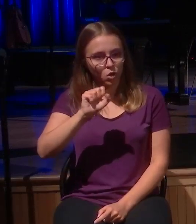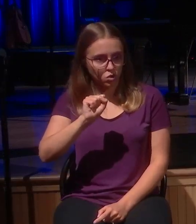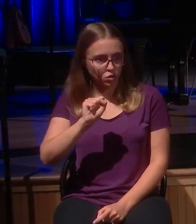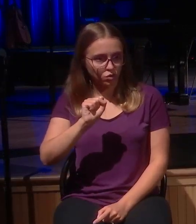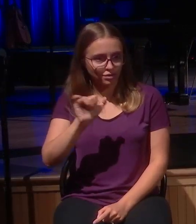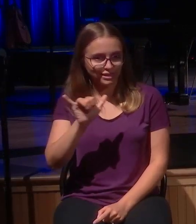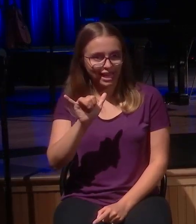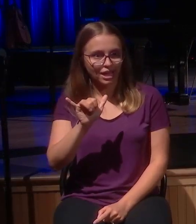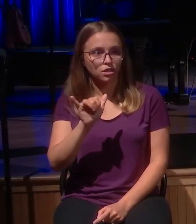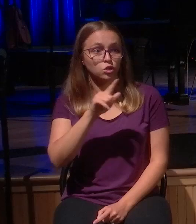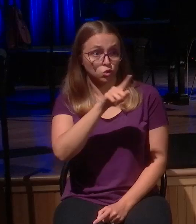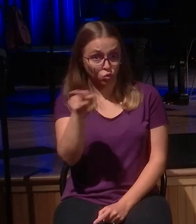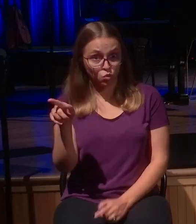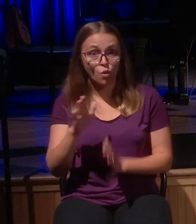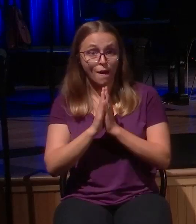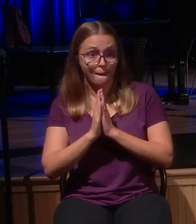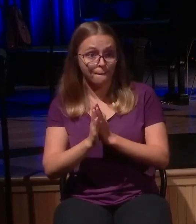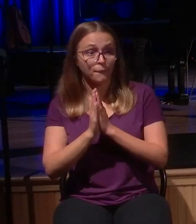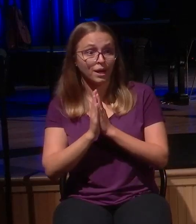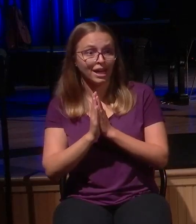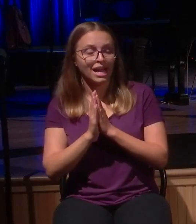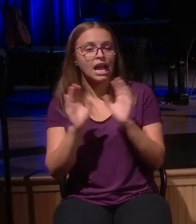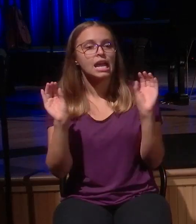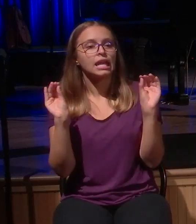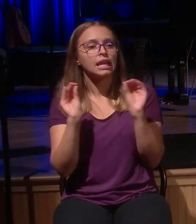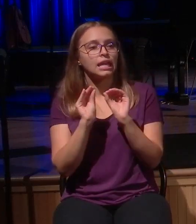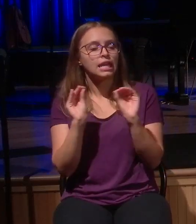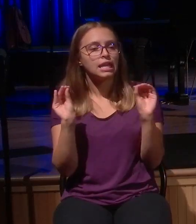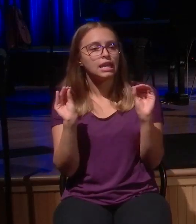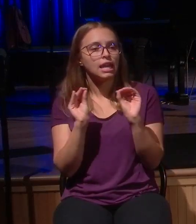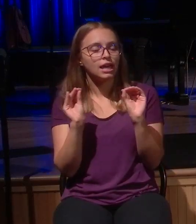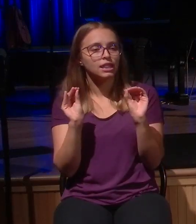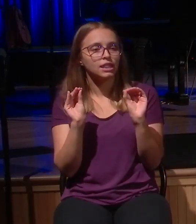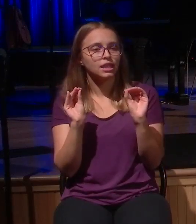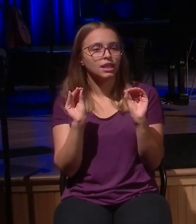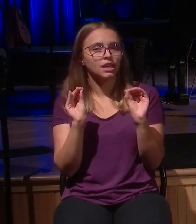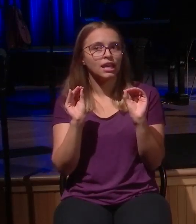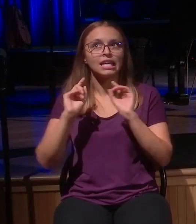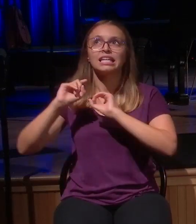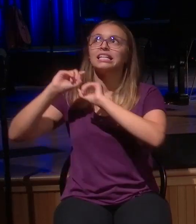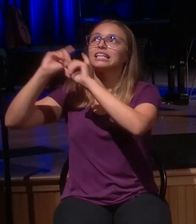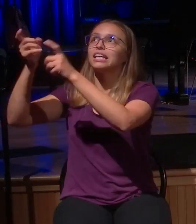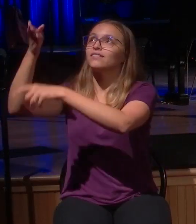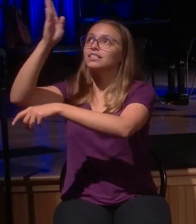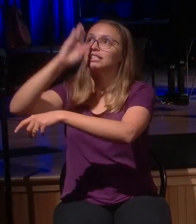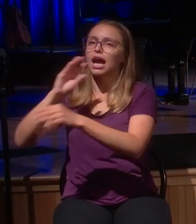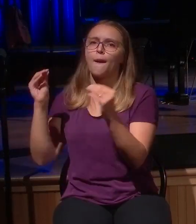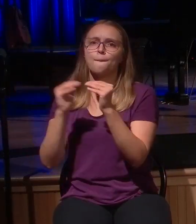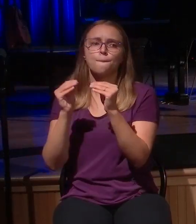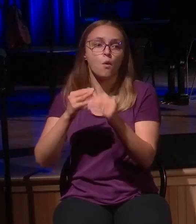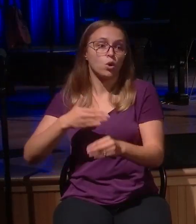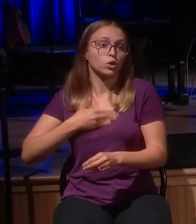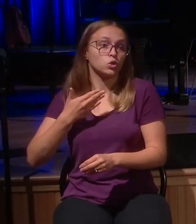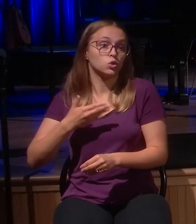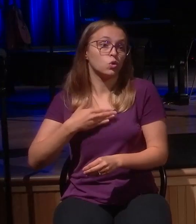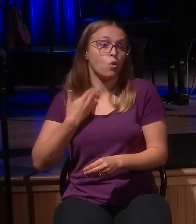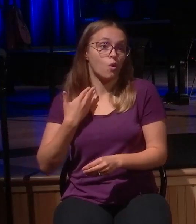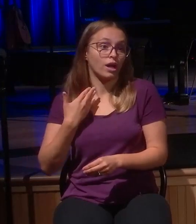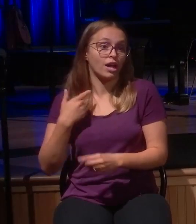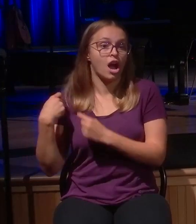God than when people like us stop running and simply admit, I need God.